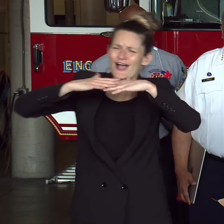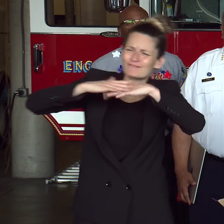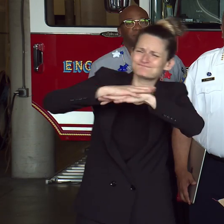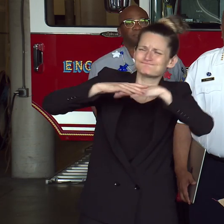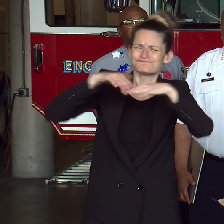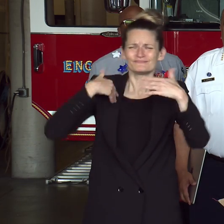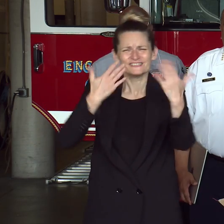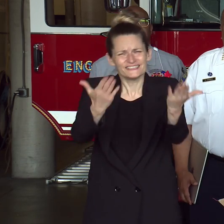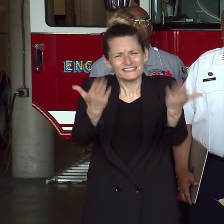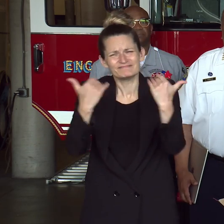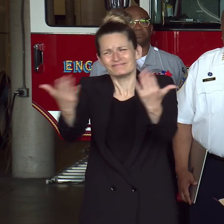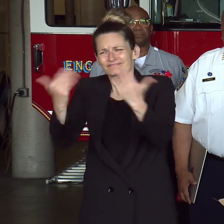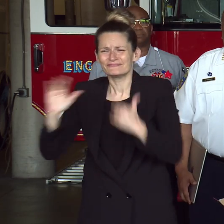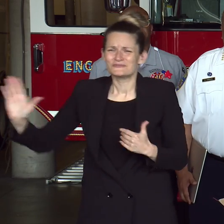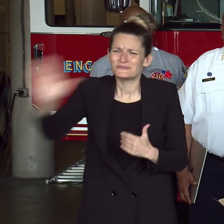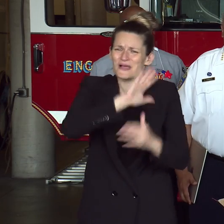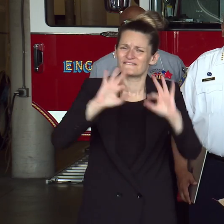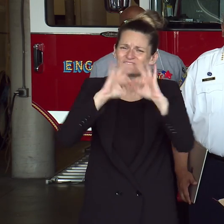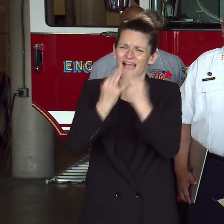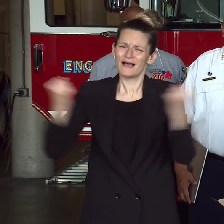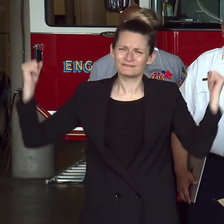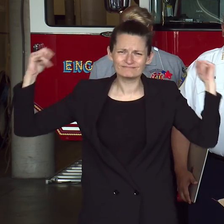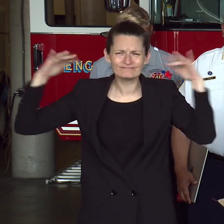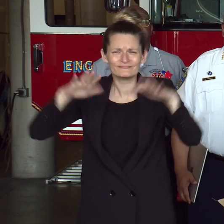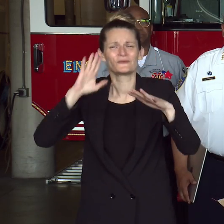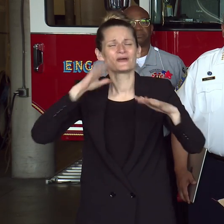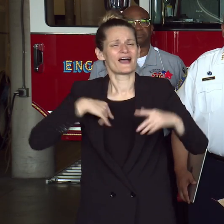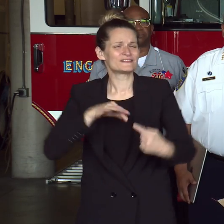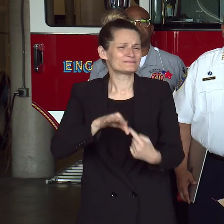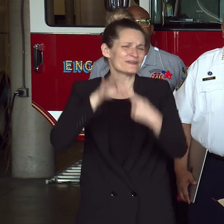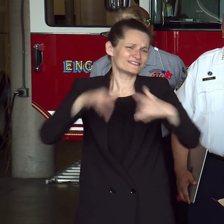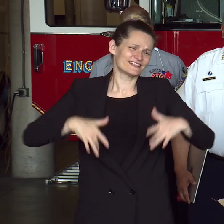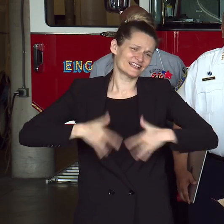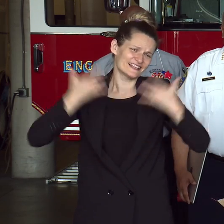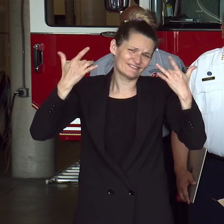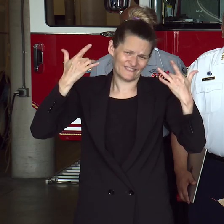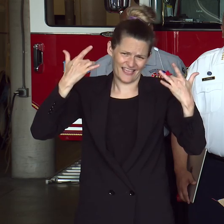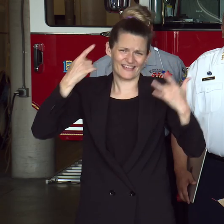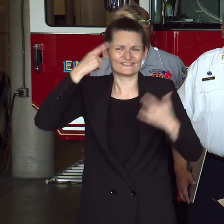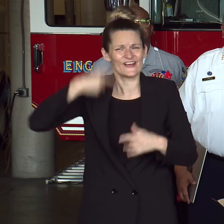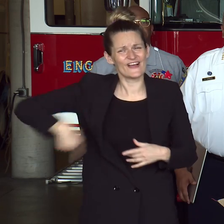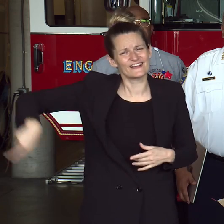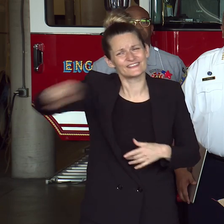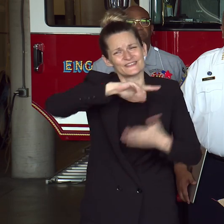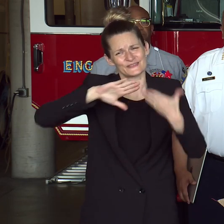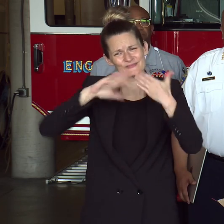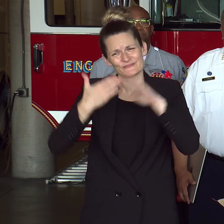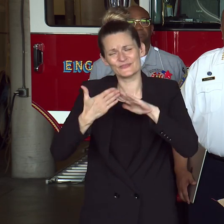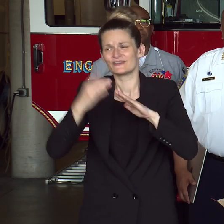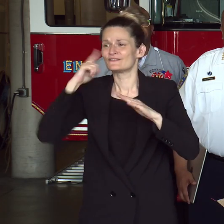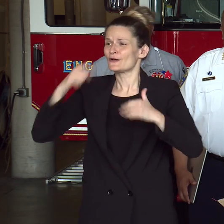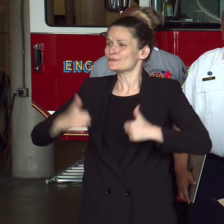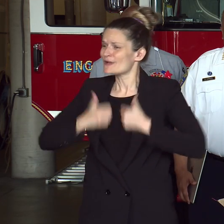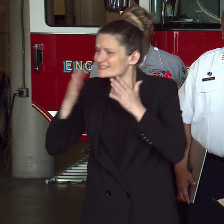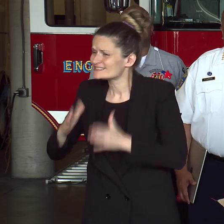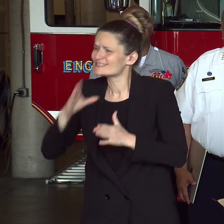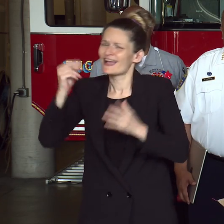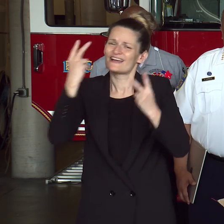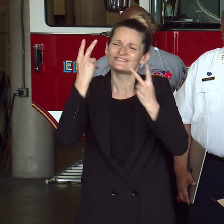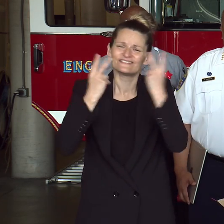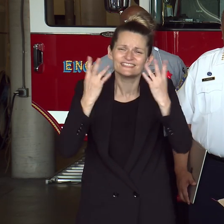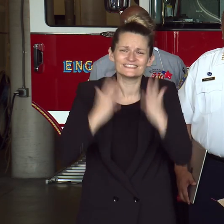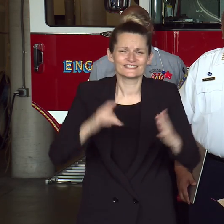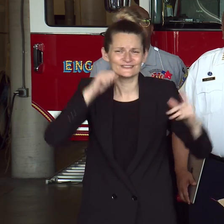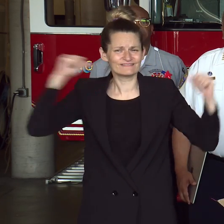This will truly be a special event for our community, residents, and visitors. There's nothing more exciting than to see fireworks